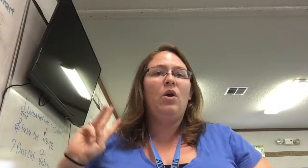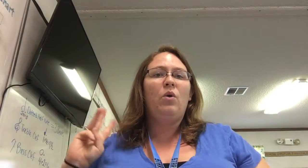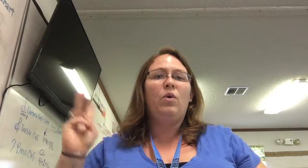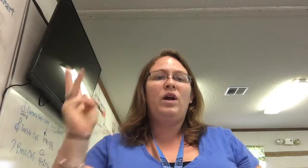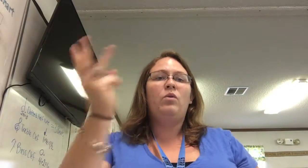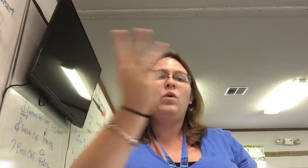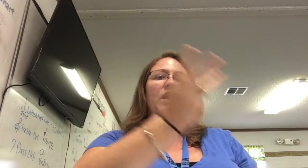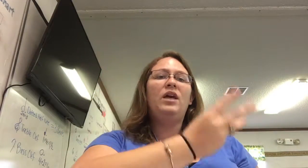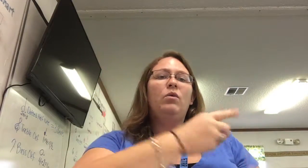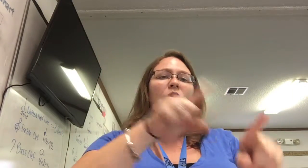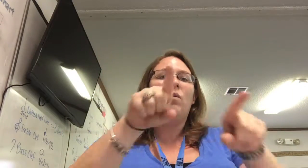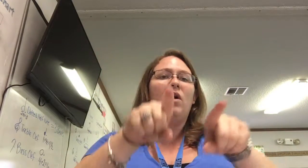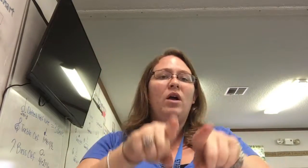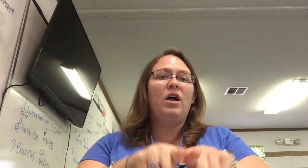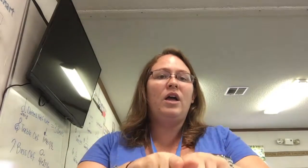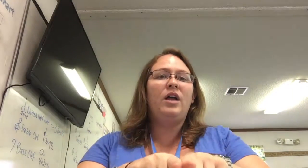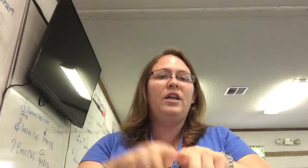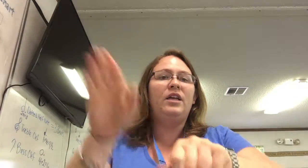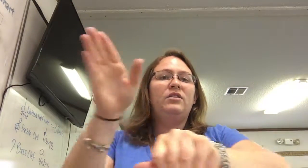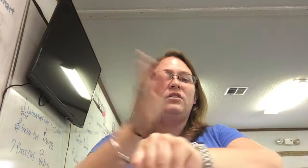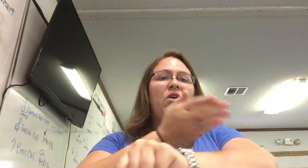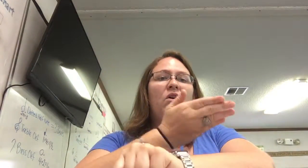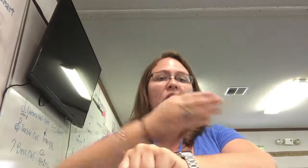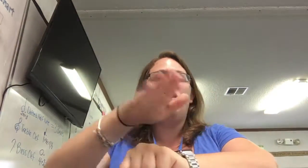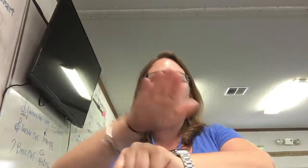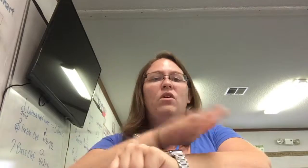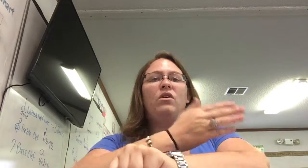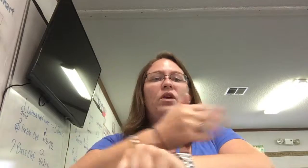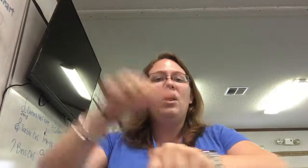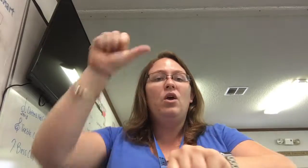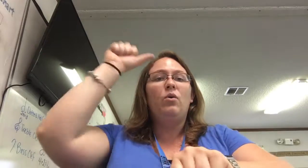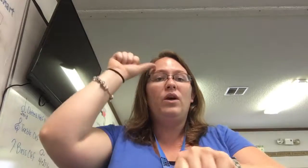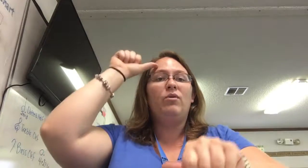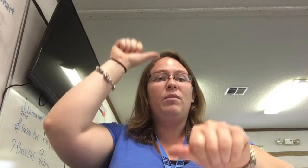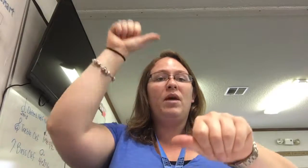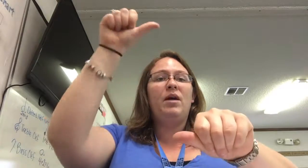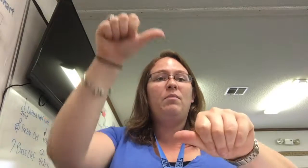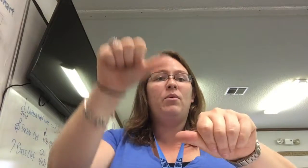When we were one in song. We remember.